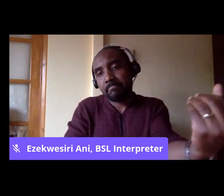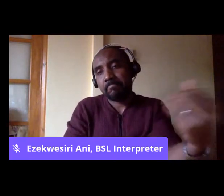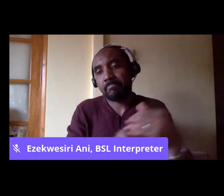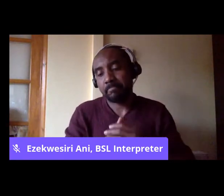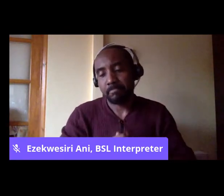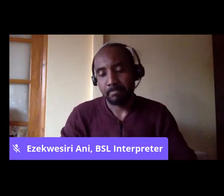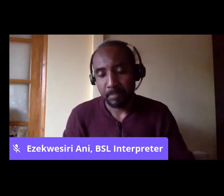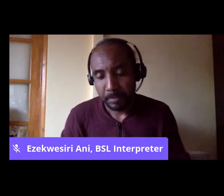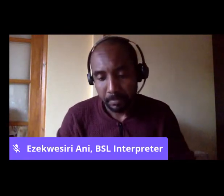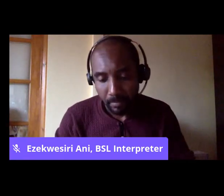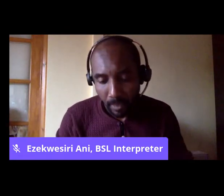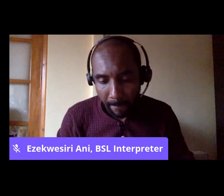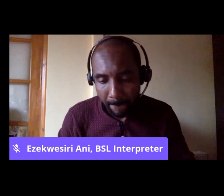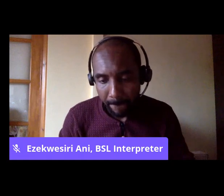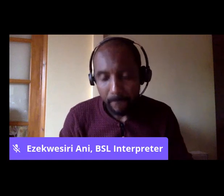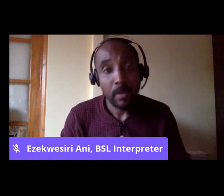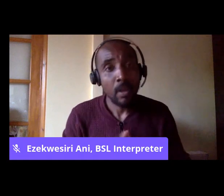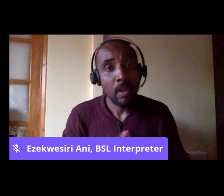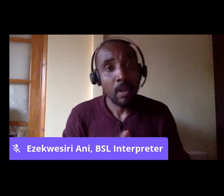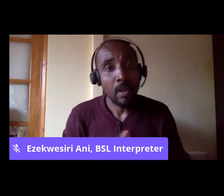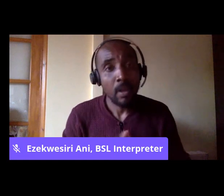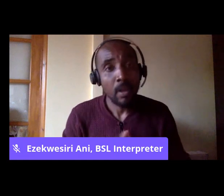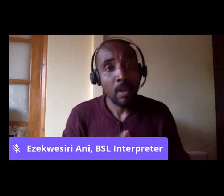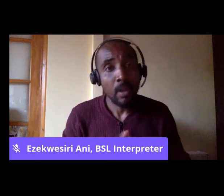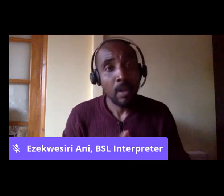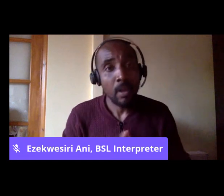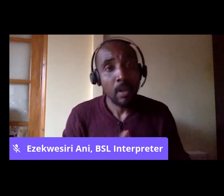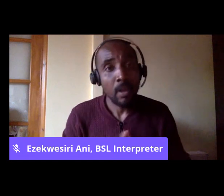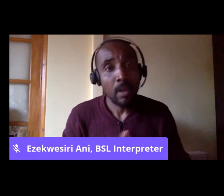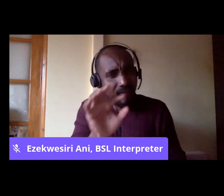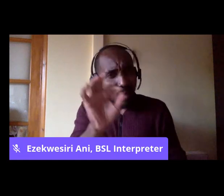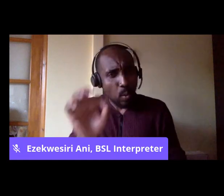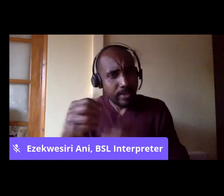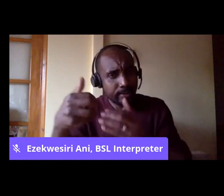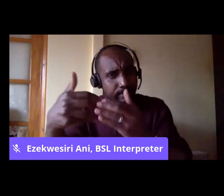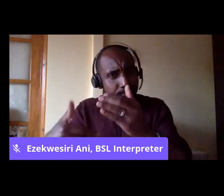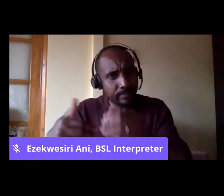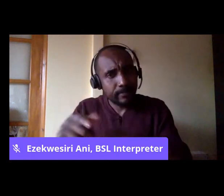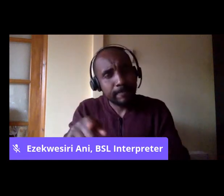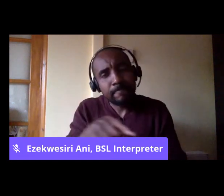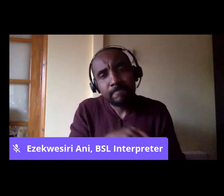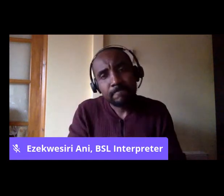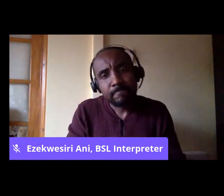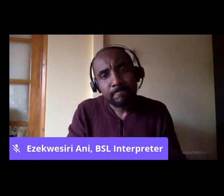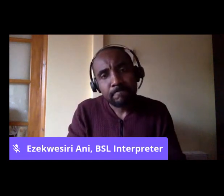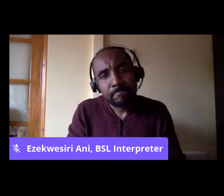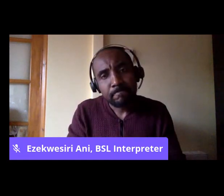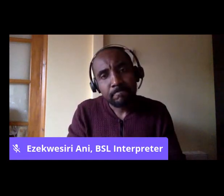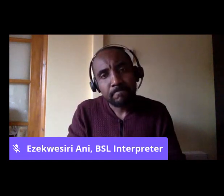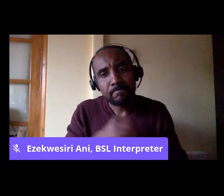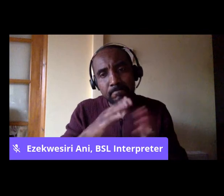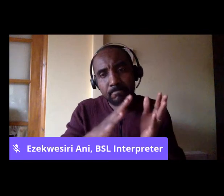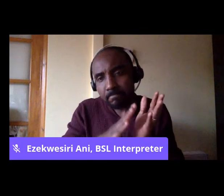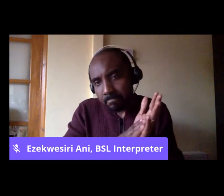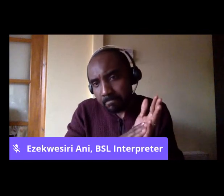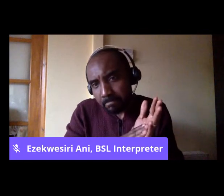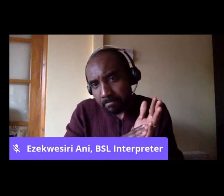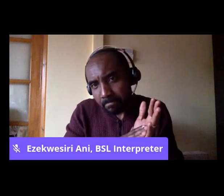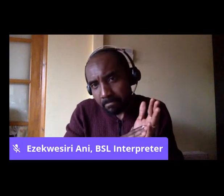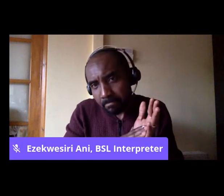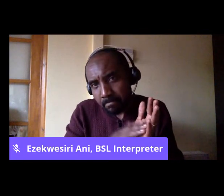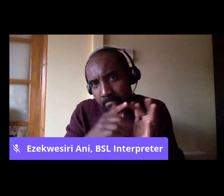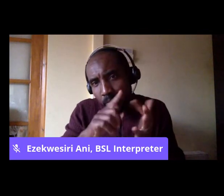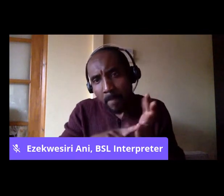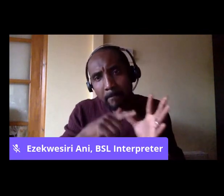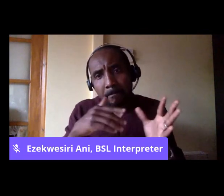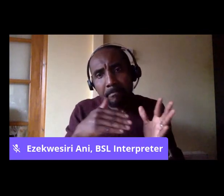are going to be wrapping up, but there was a question actually that was posted by Malaz Al-Naym. And